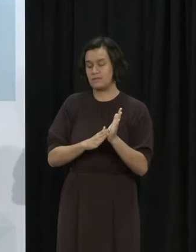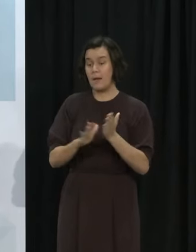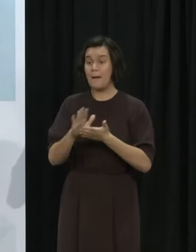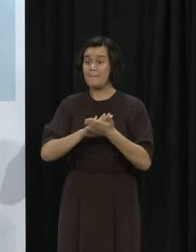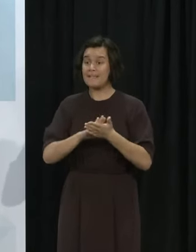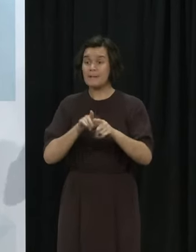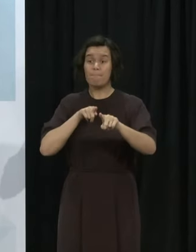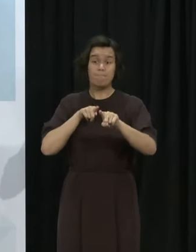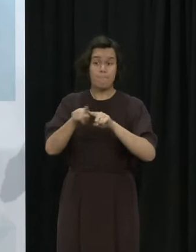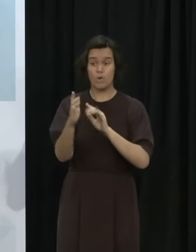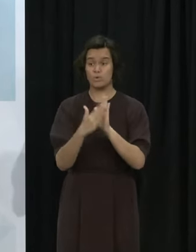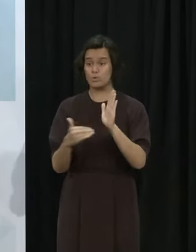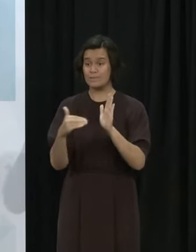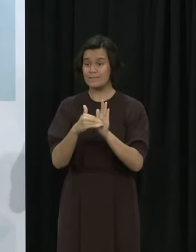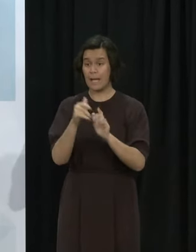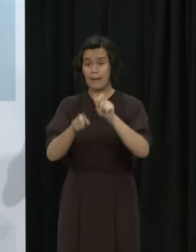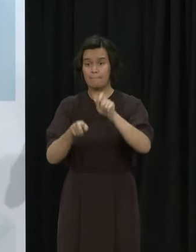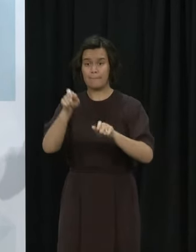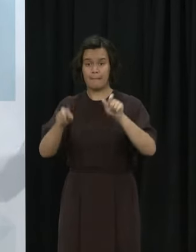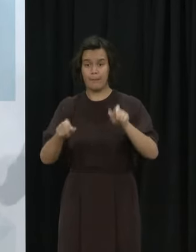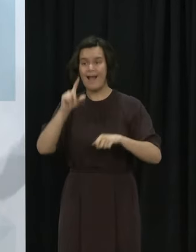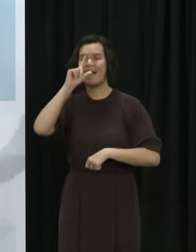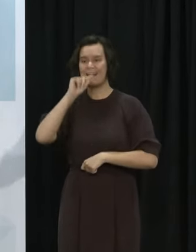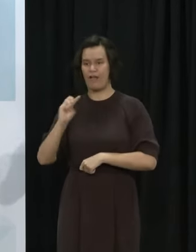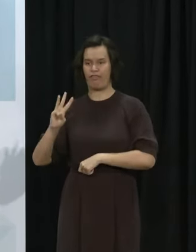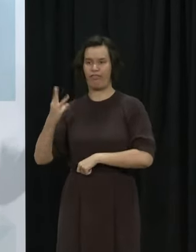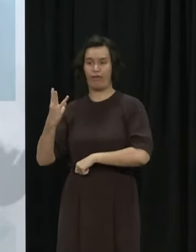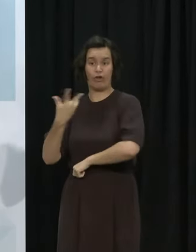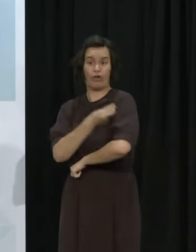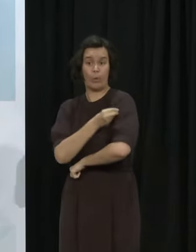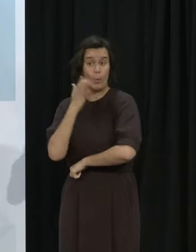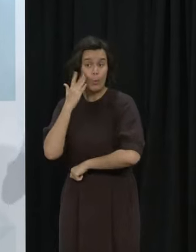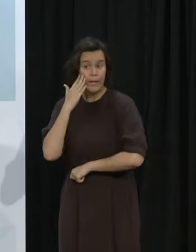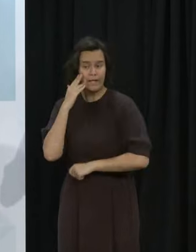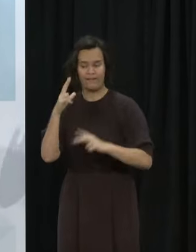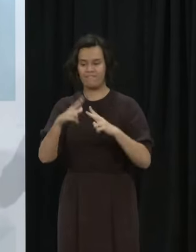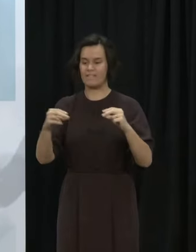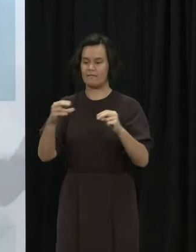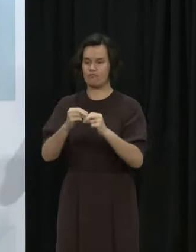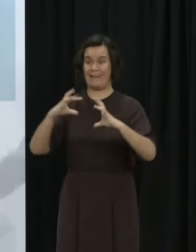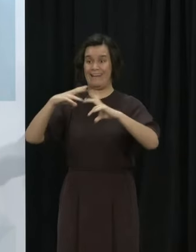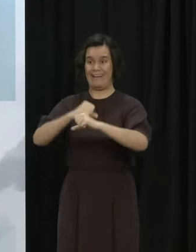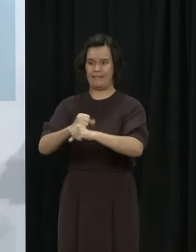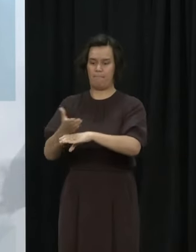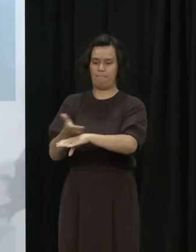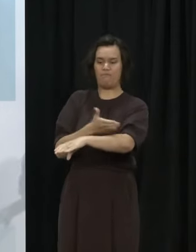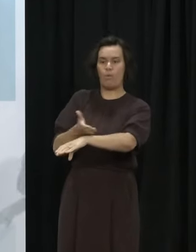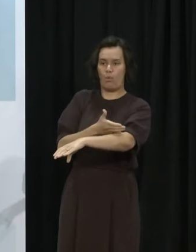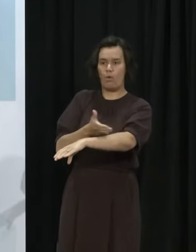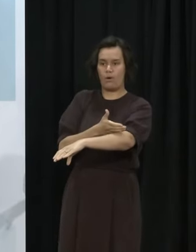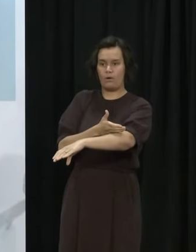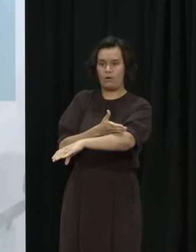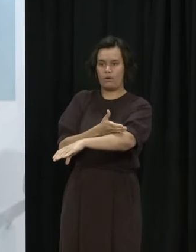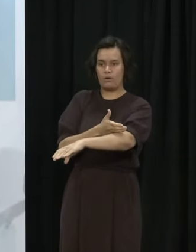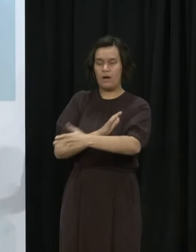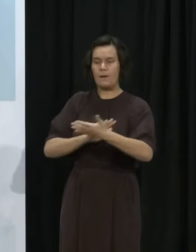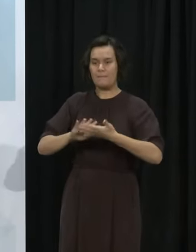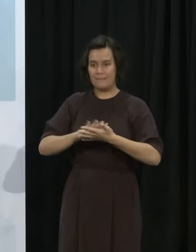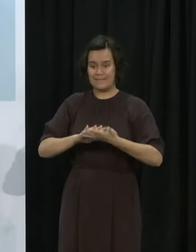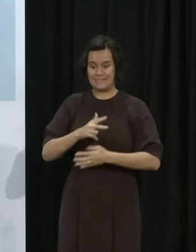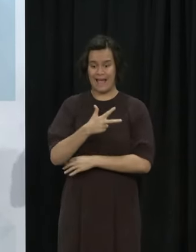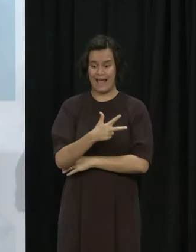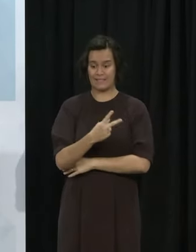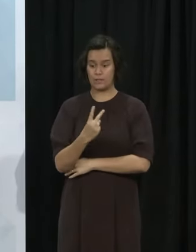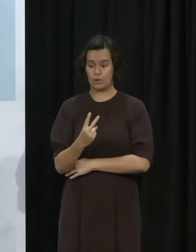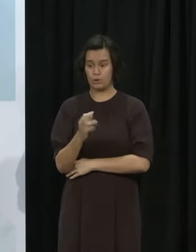three million vaccinated New Zealanders will be eligible to get their boosters before the end of February. That's 82% of everybody